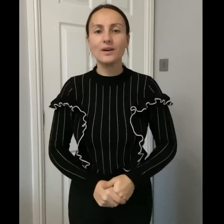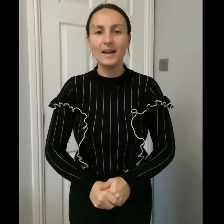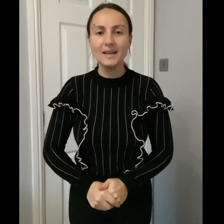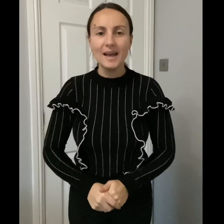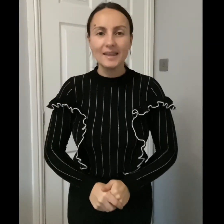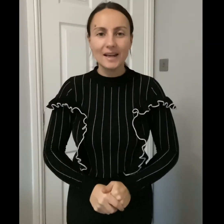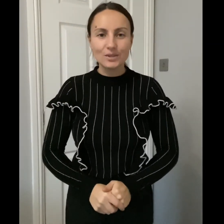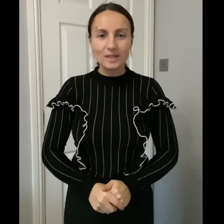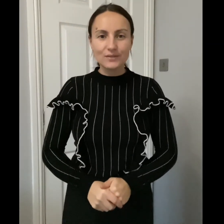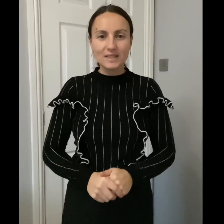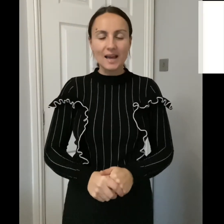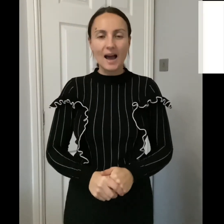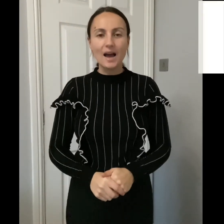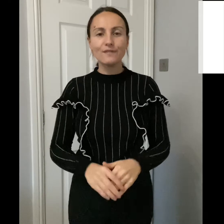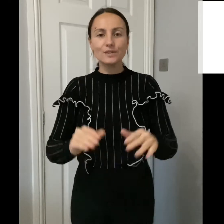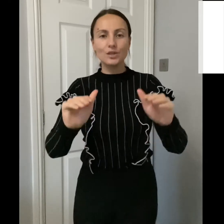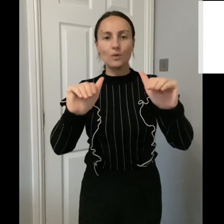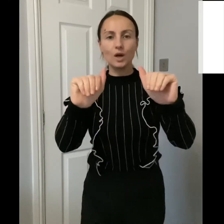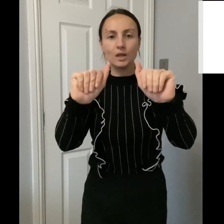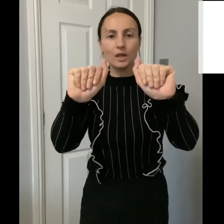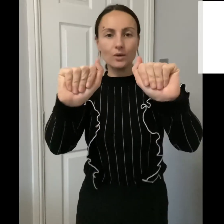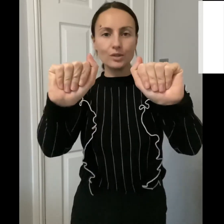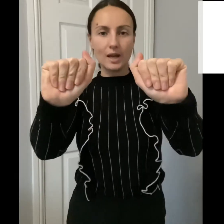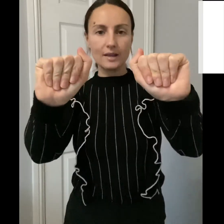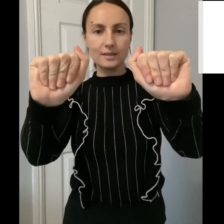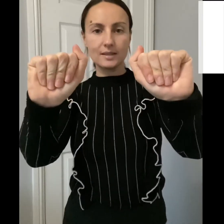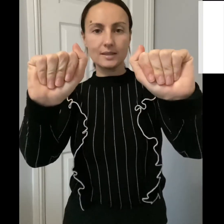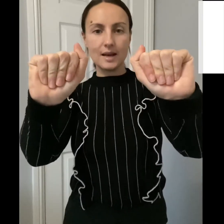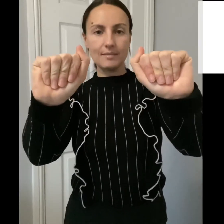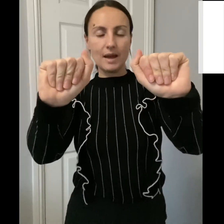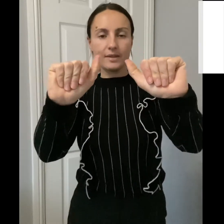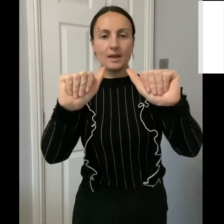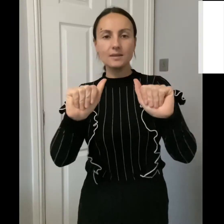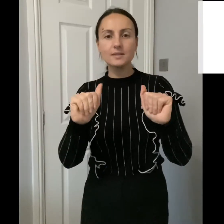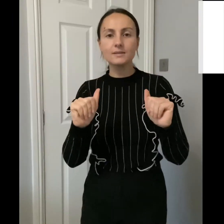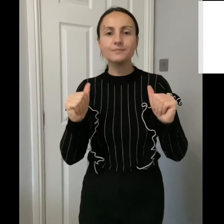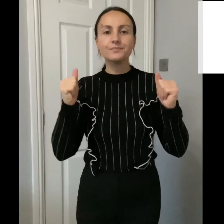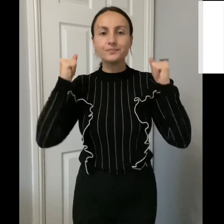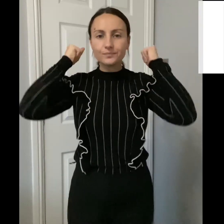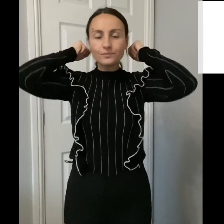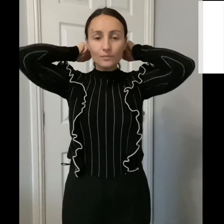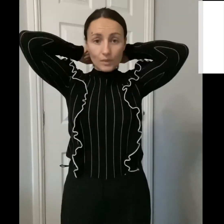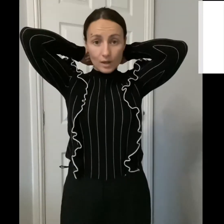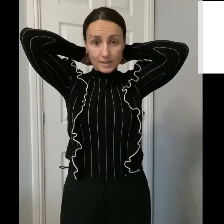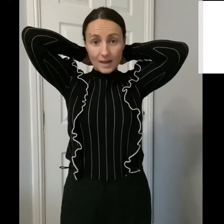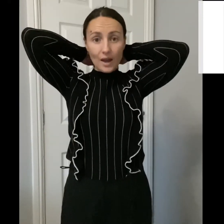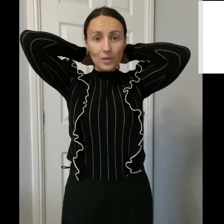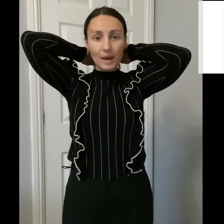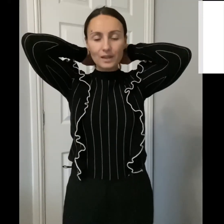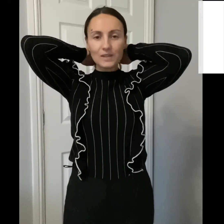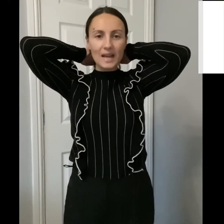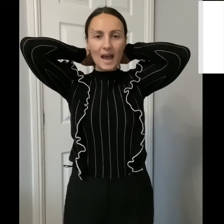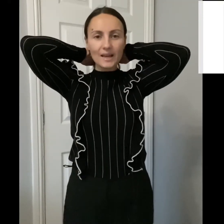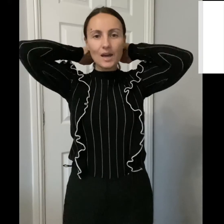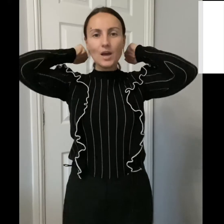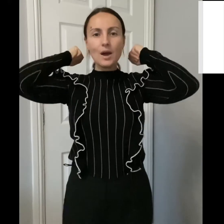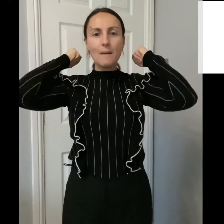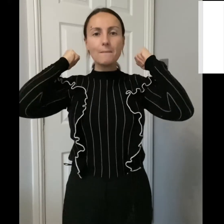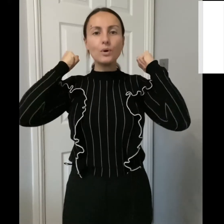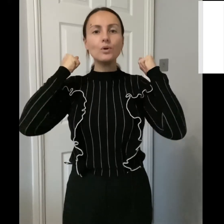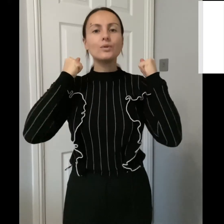the next one is for scarf so close your hands this time like this start at the back of your neck pull them